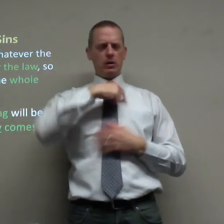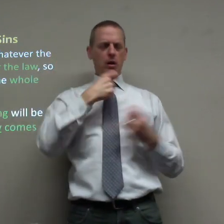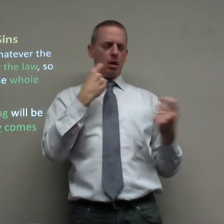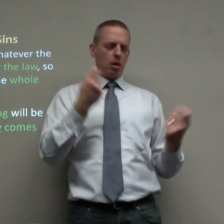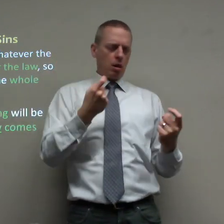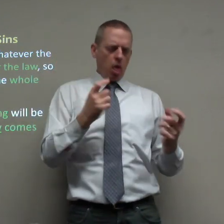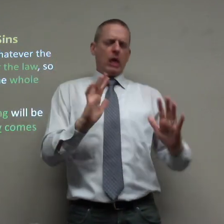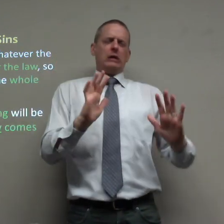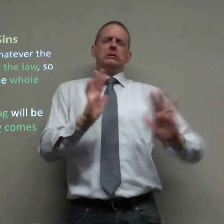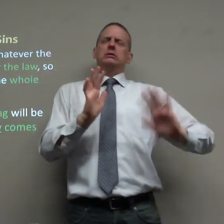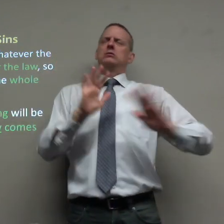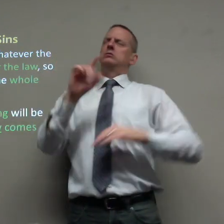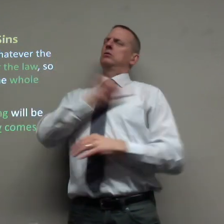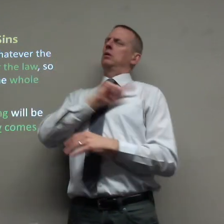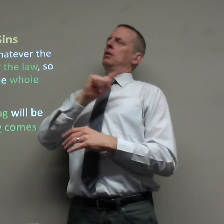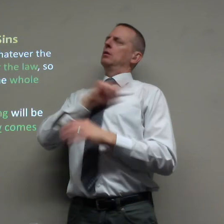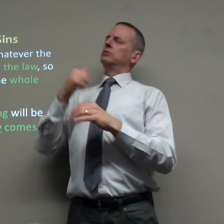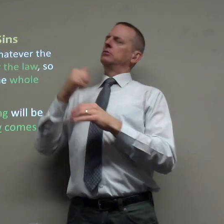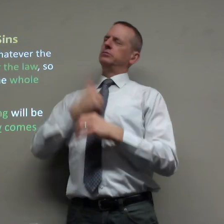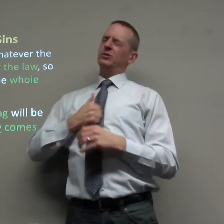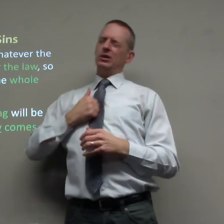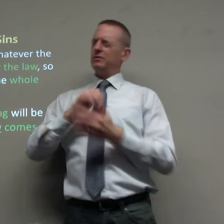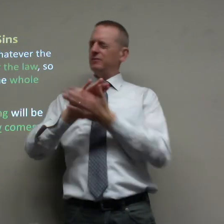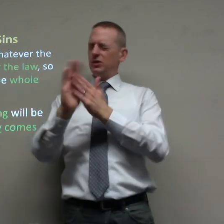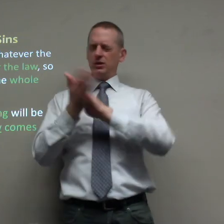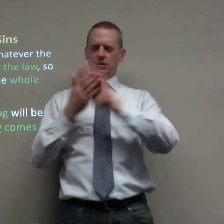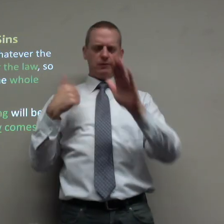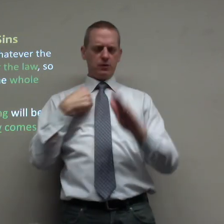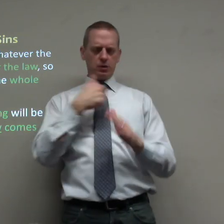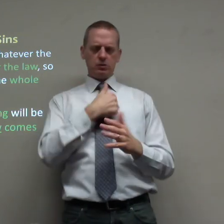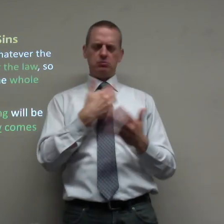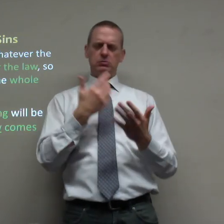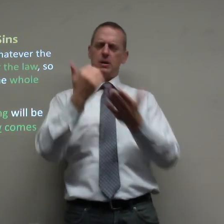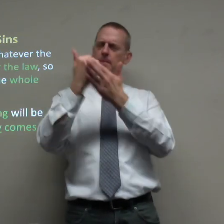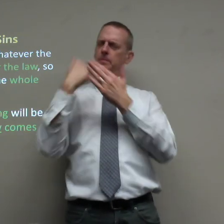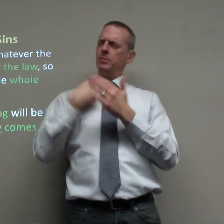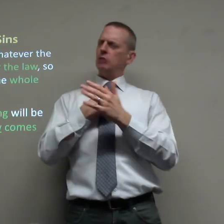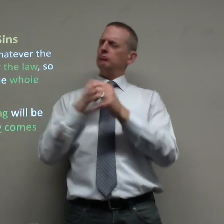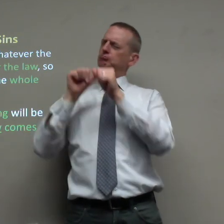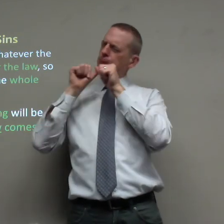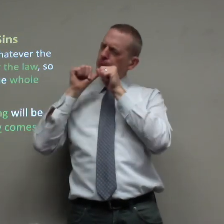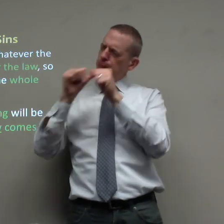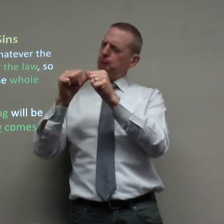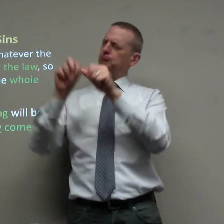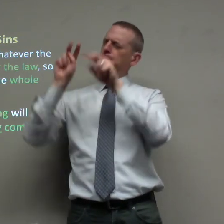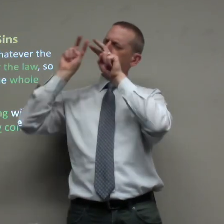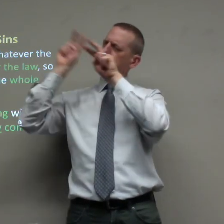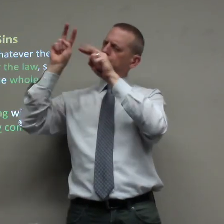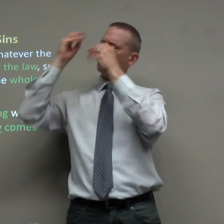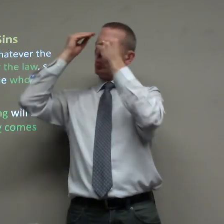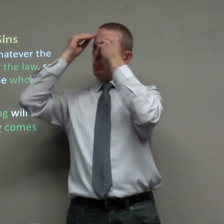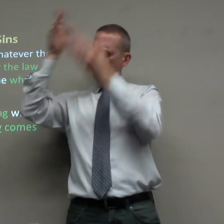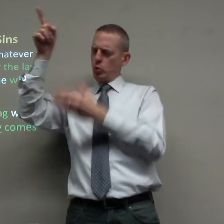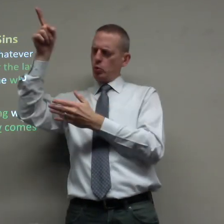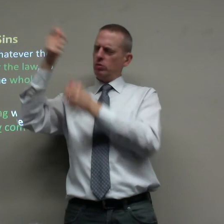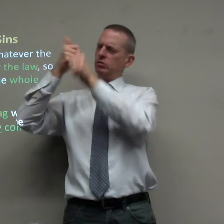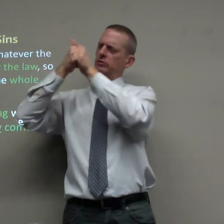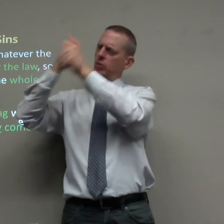I know that we are sinners. I know that we feel guilt, but forgive us so that we cannot not look to you